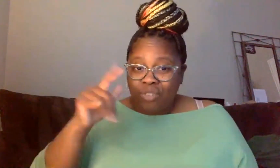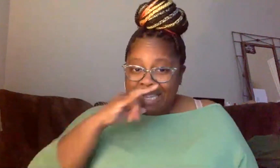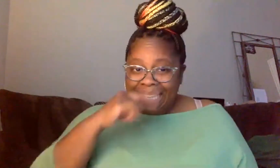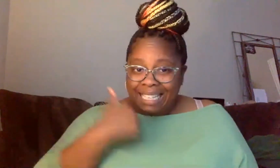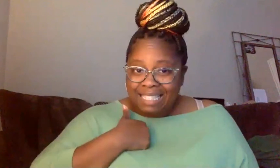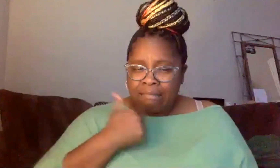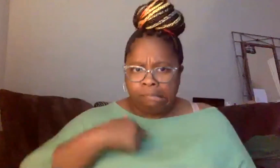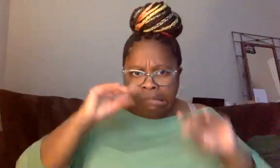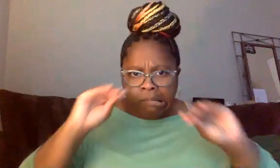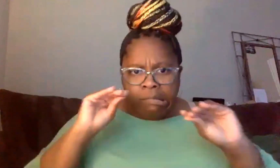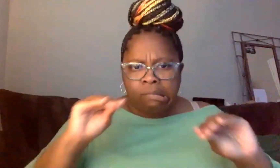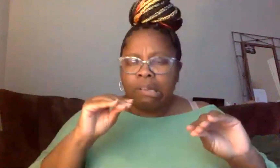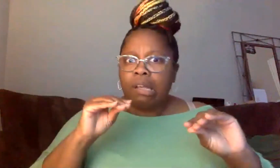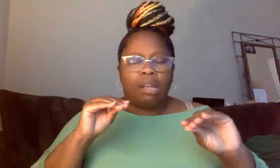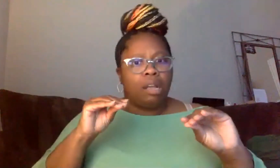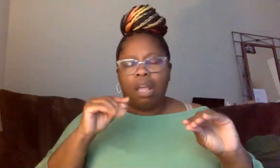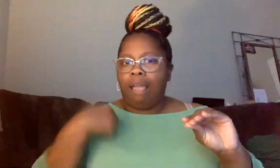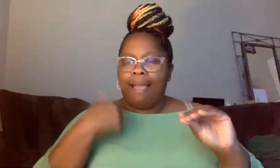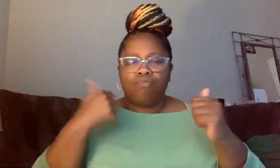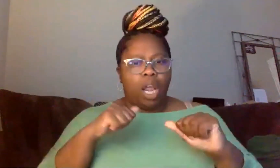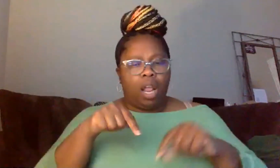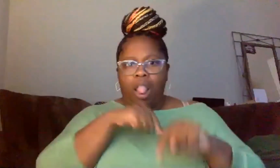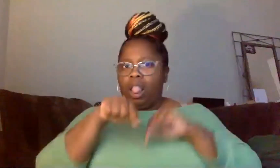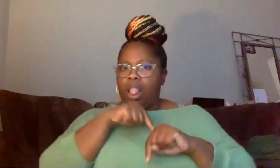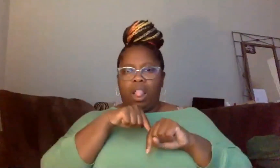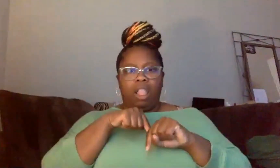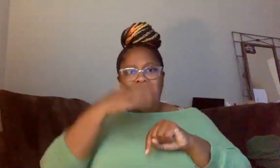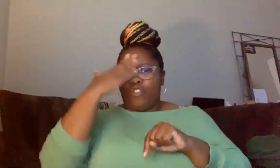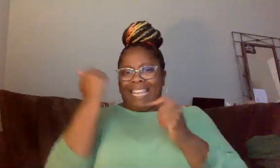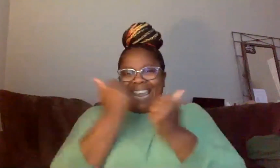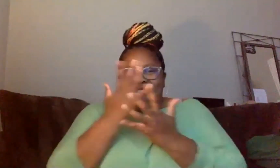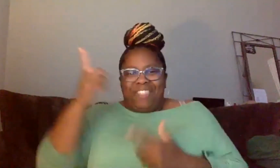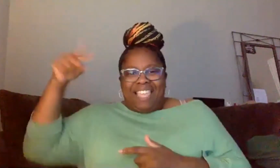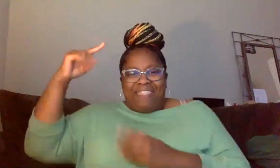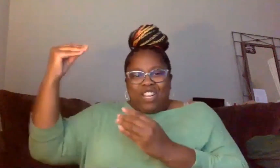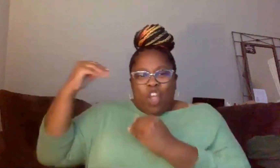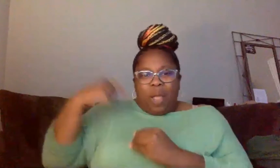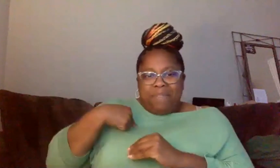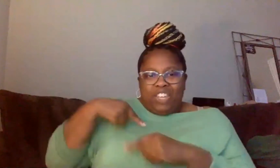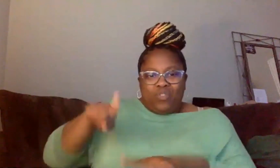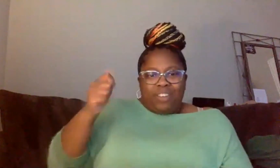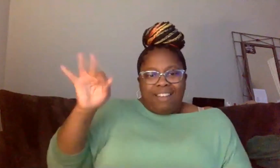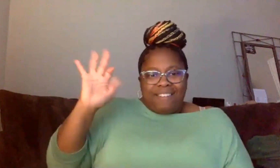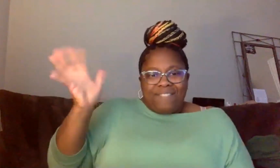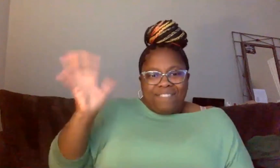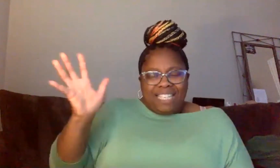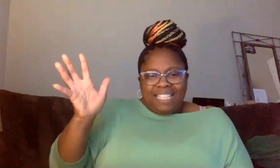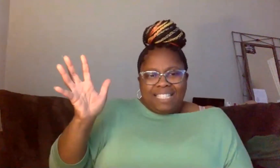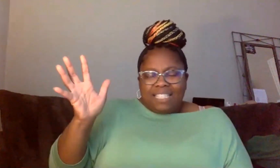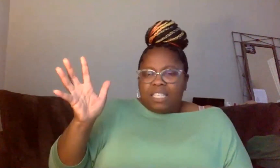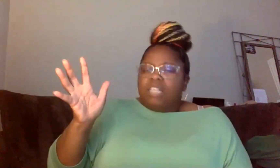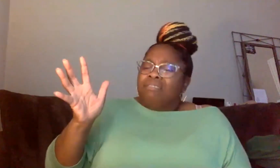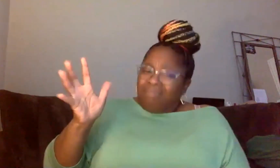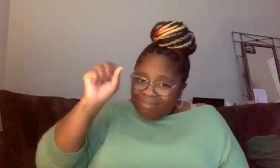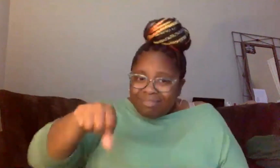battle it every day. I'm trying to unlearn what they taught me back in elementary school in the fifties. So, you know, we all have those battles